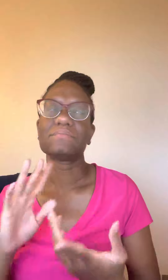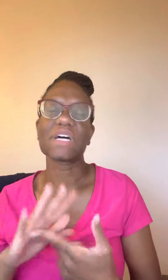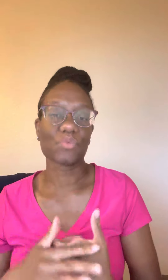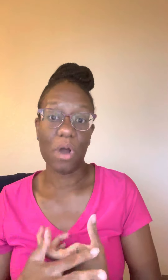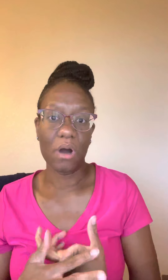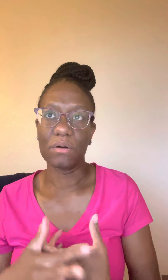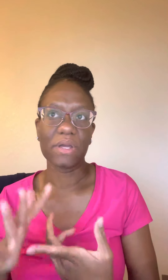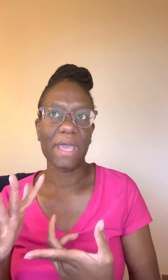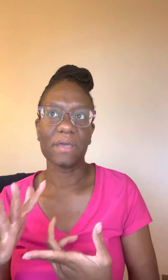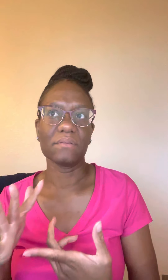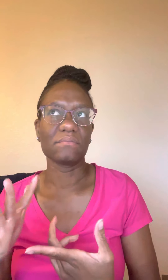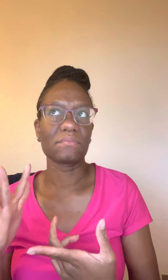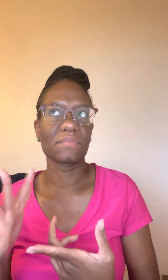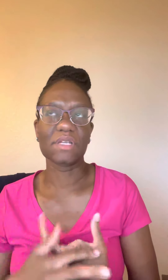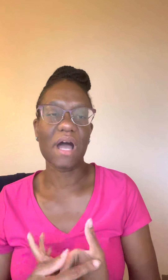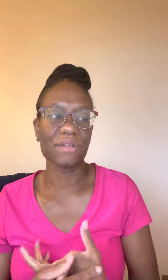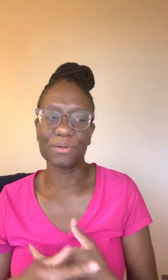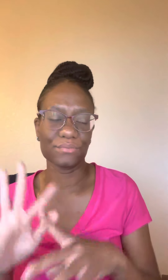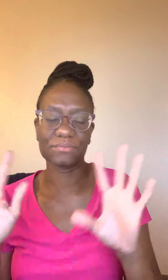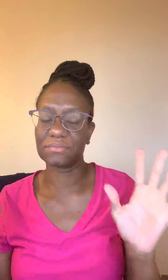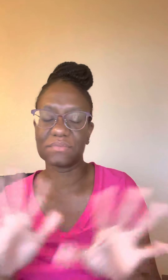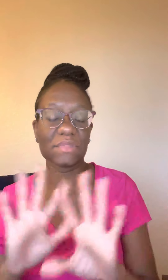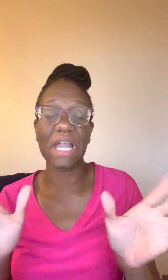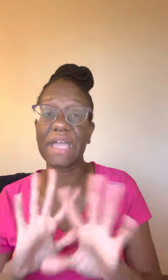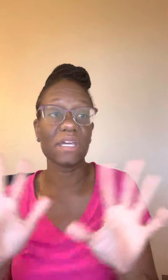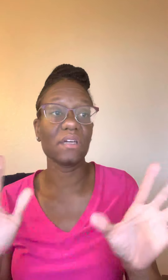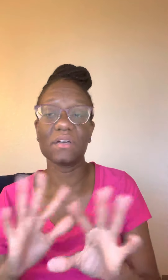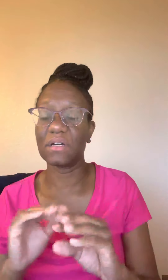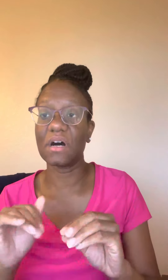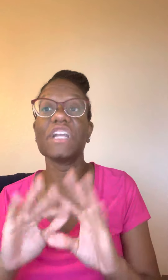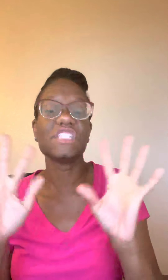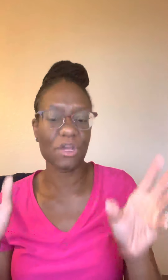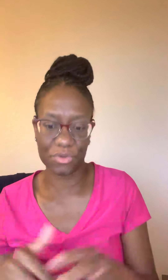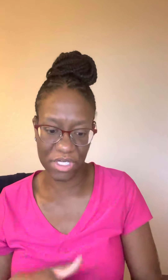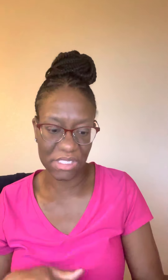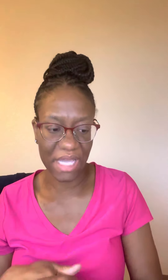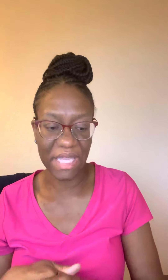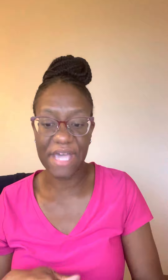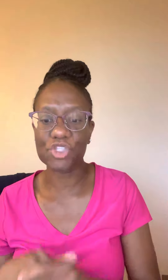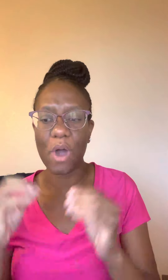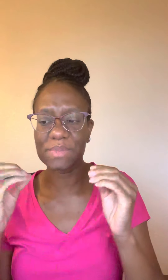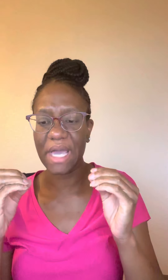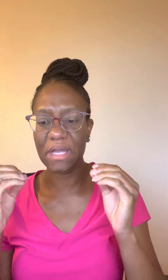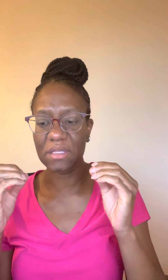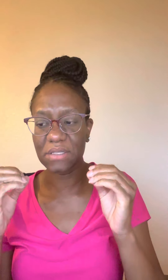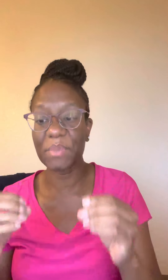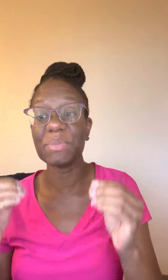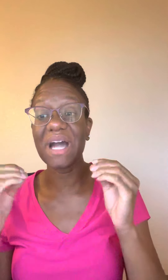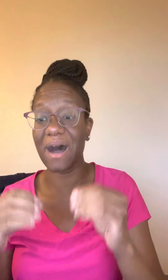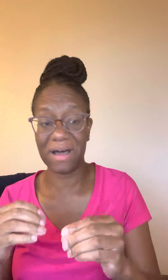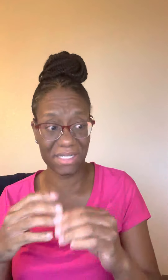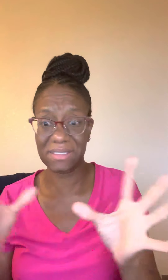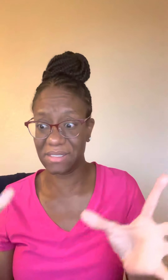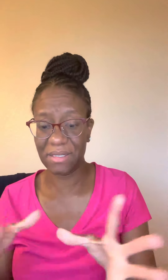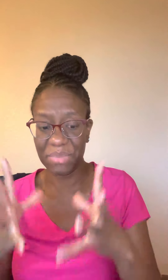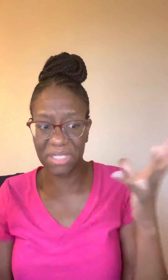that's wrong. And God don't like unintegral things like that. So I'm like, let me be honest because